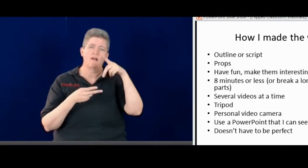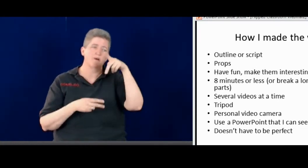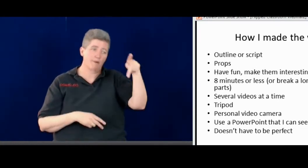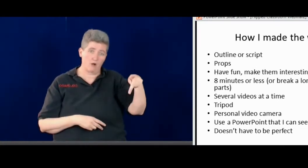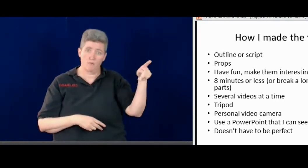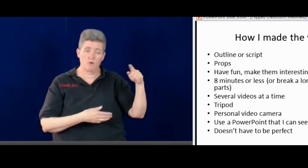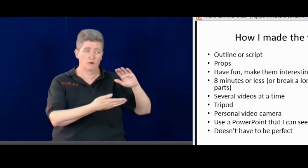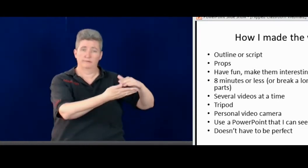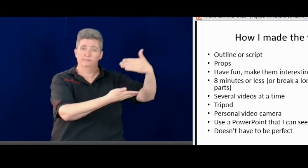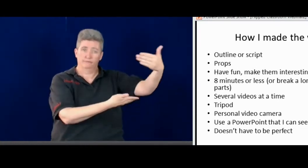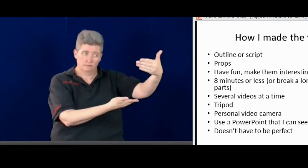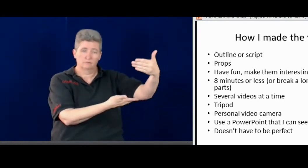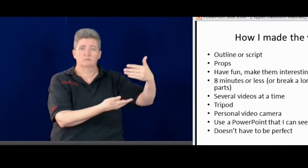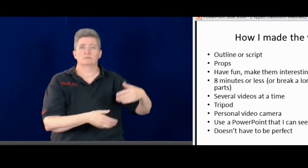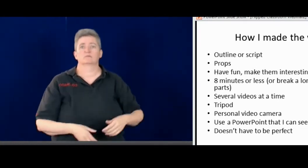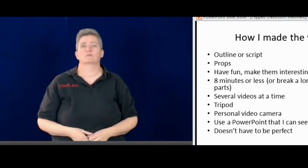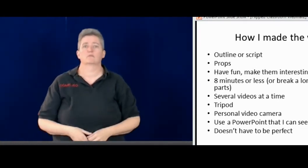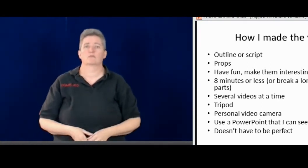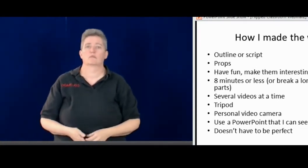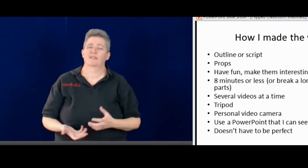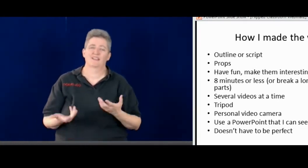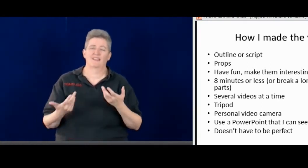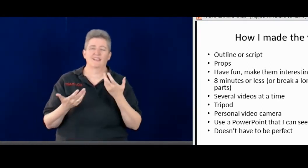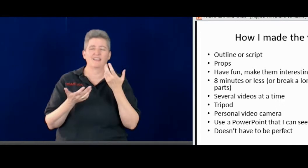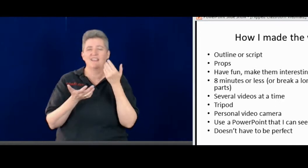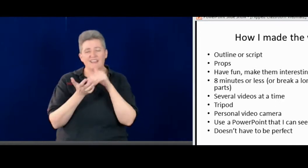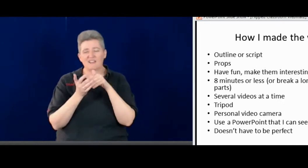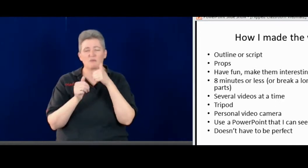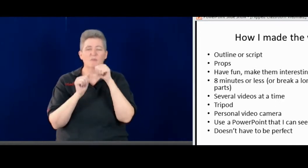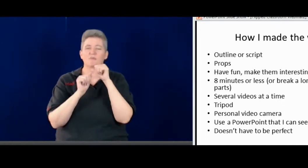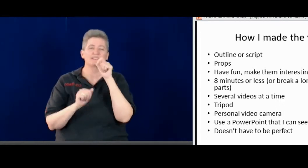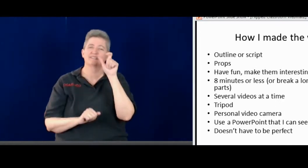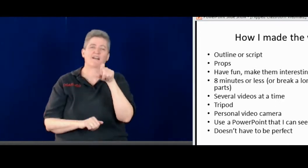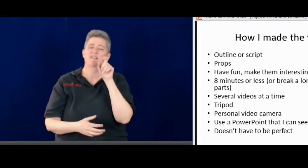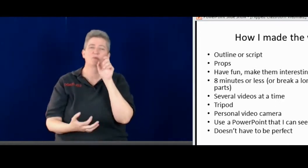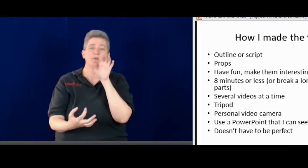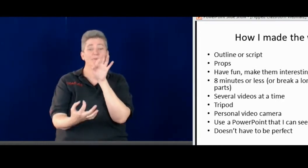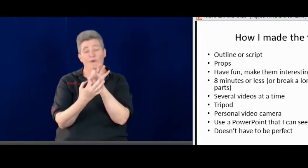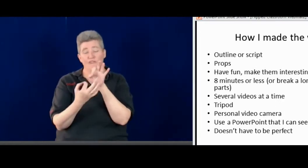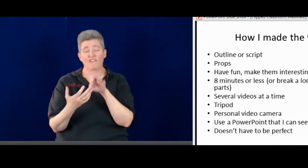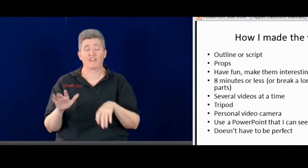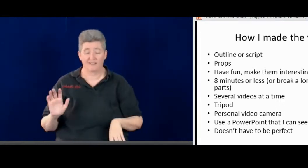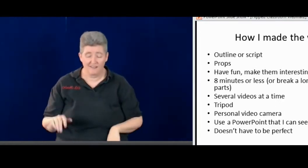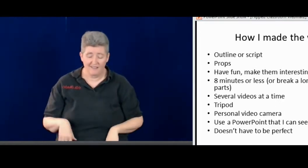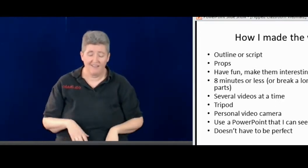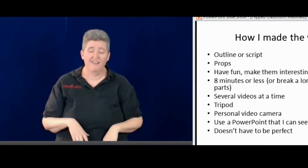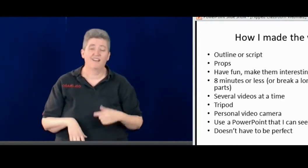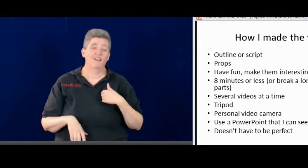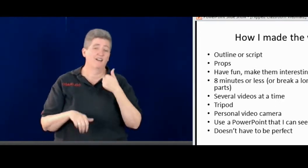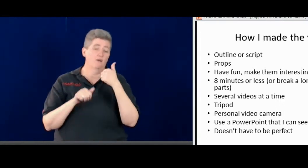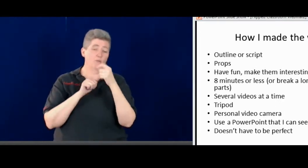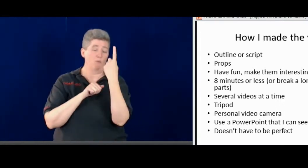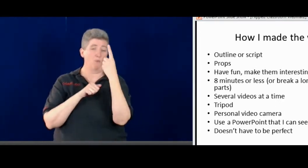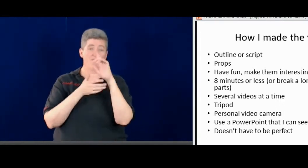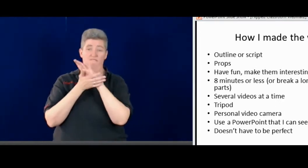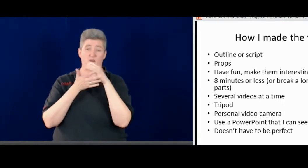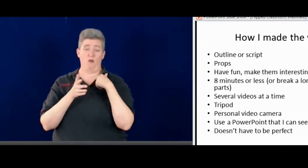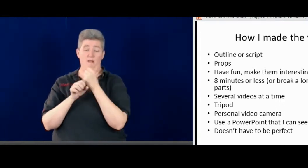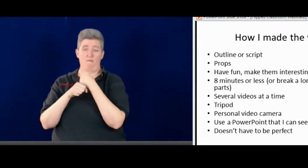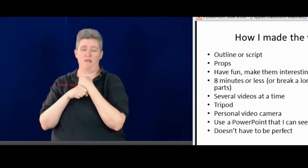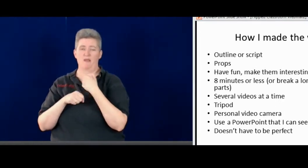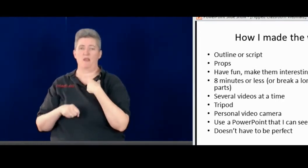And again, you could use a script or have a PowerPoint set up that you can look at. Please remember, it does not have to be perfect.